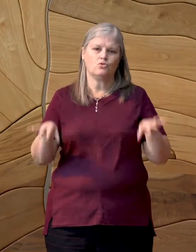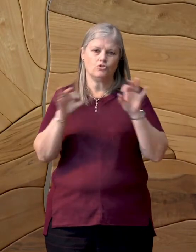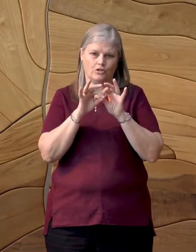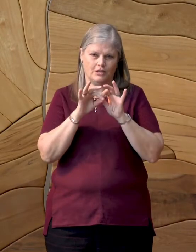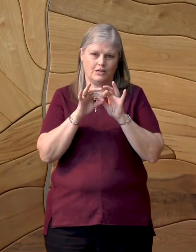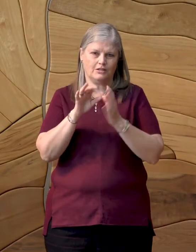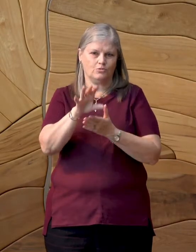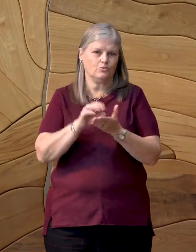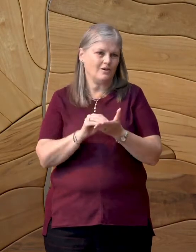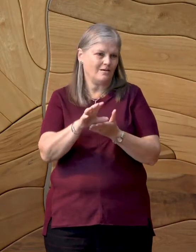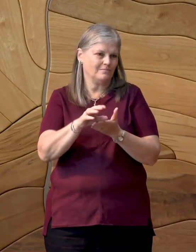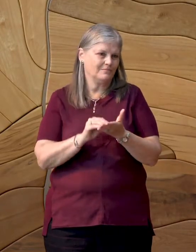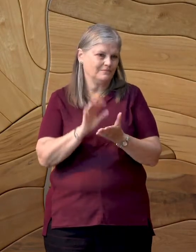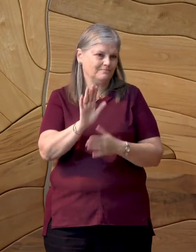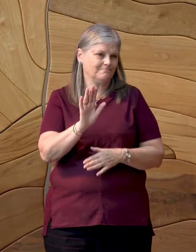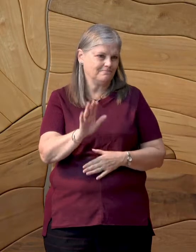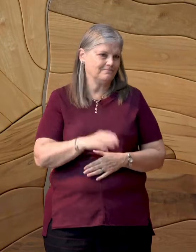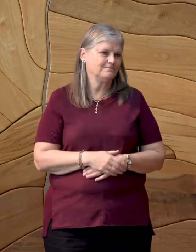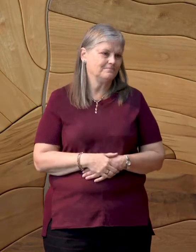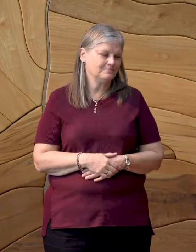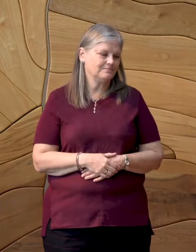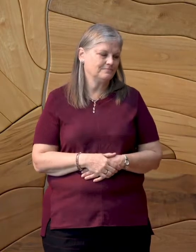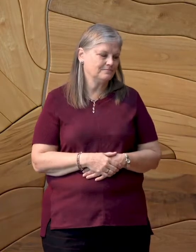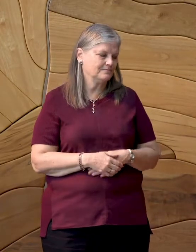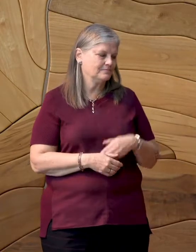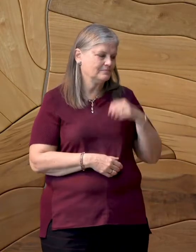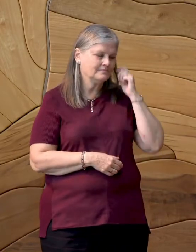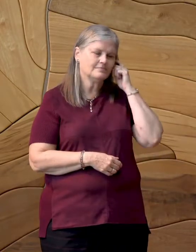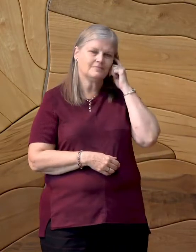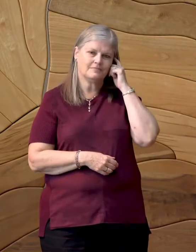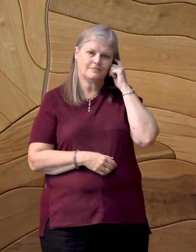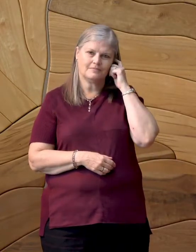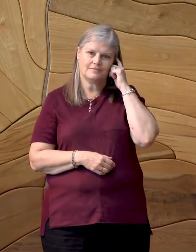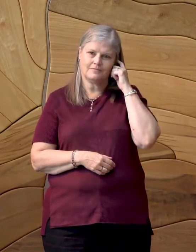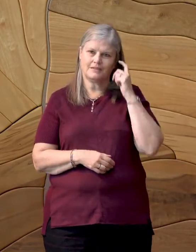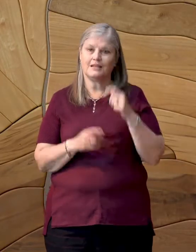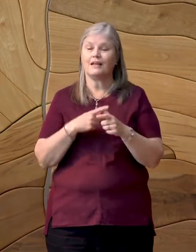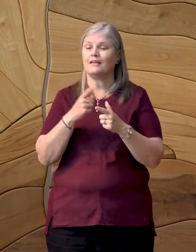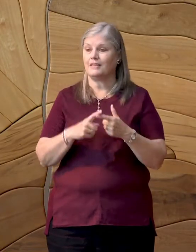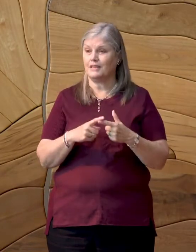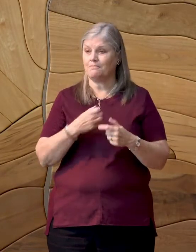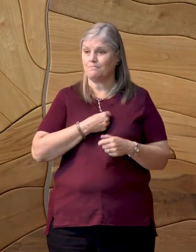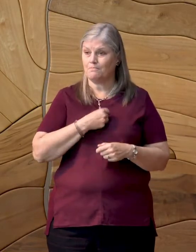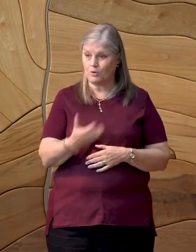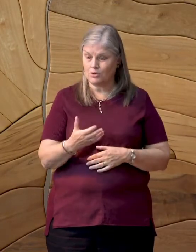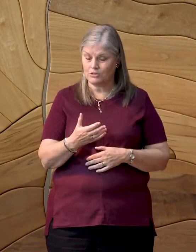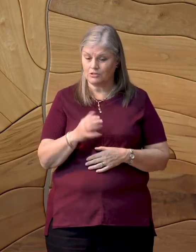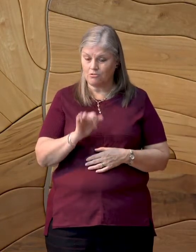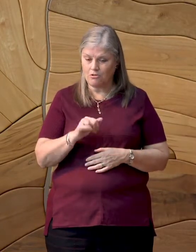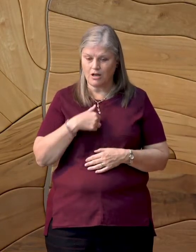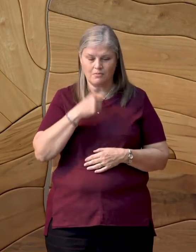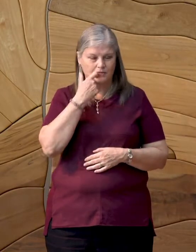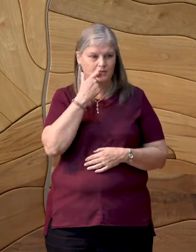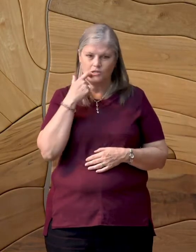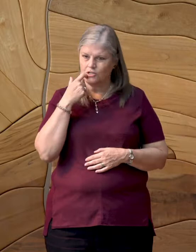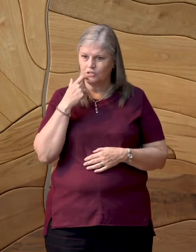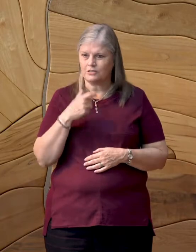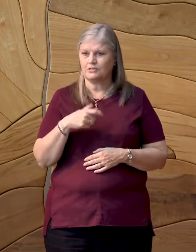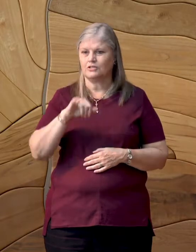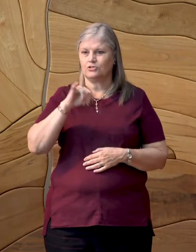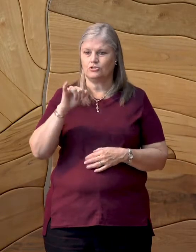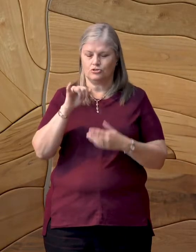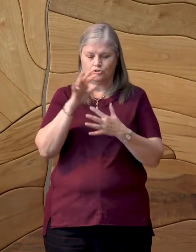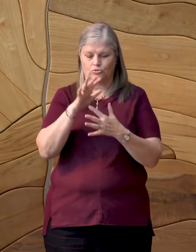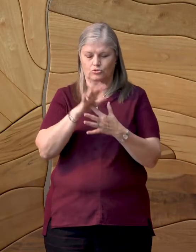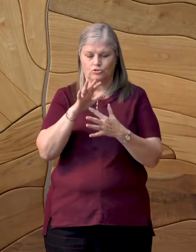writerly emulation. It didn't take long for poetry to hook me. My junior year at Wichita